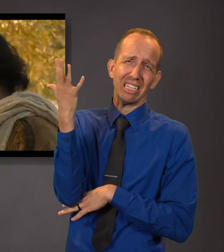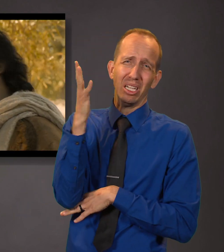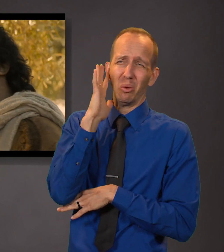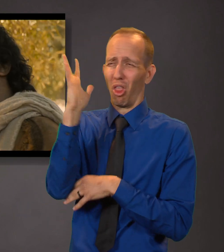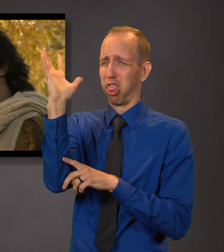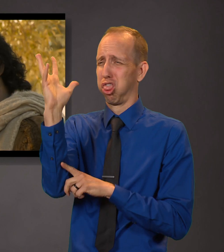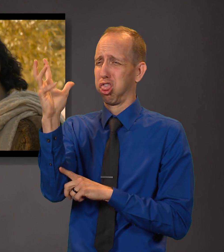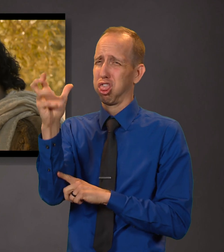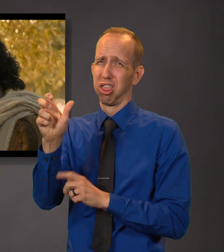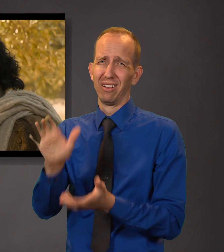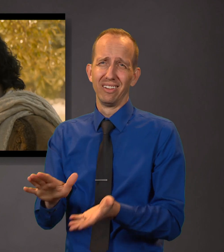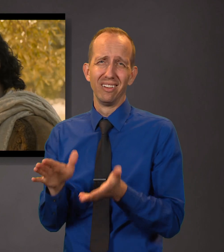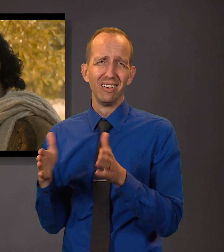grieveth me that I should lose this tree.